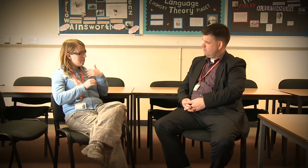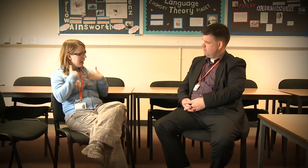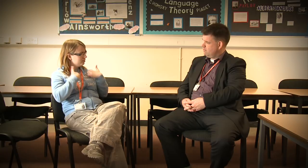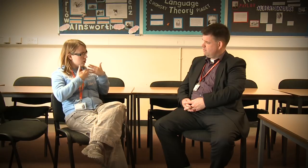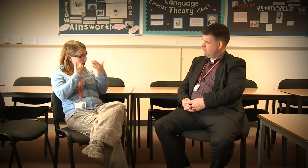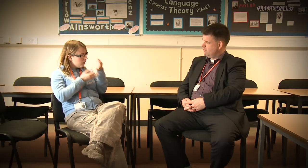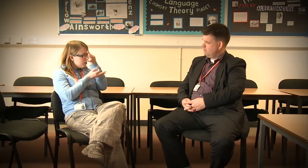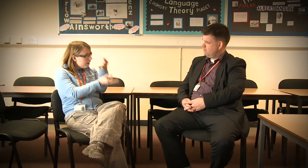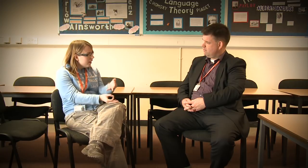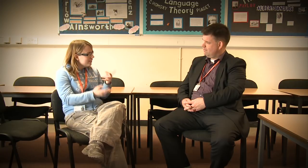takes me.